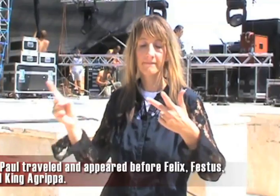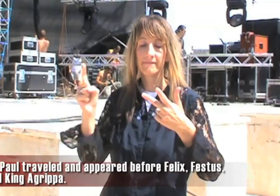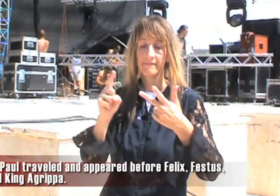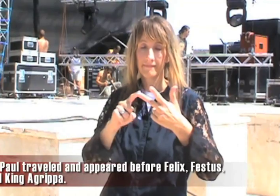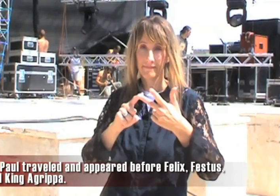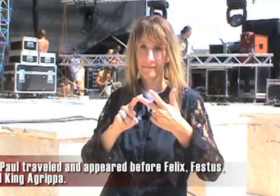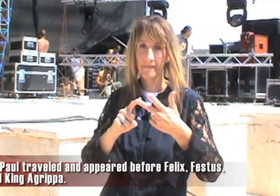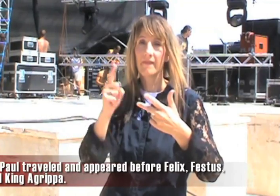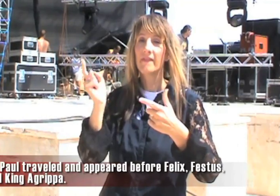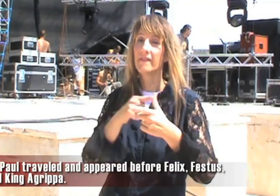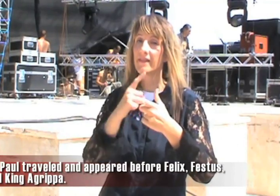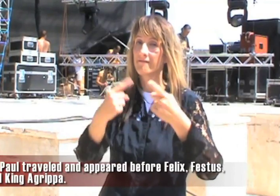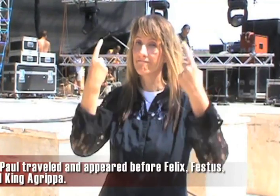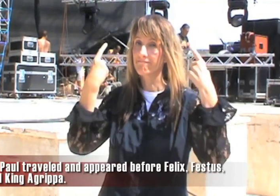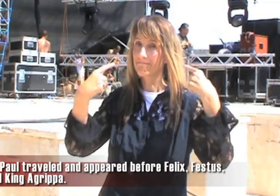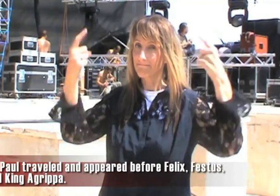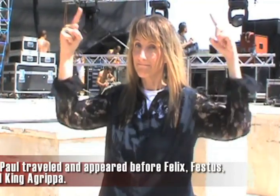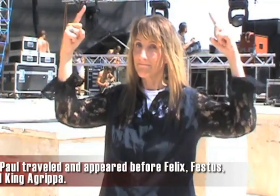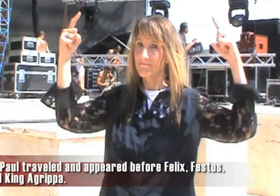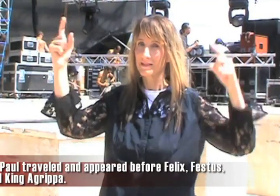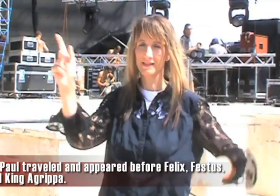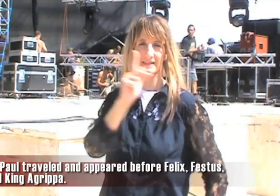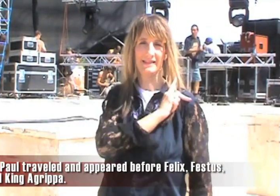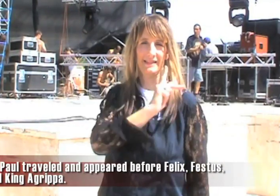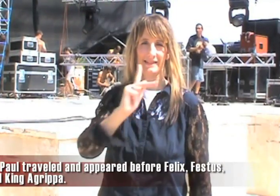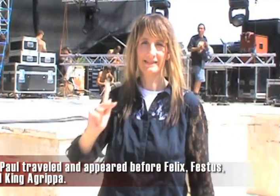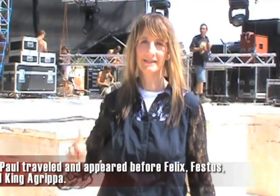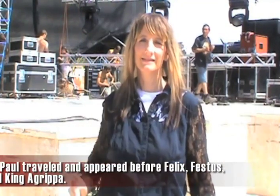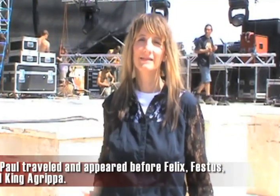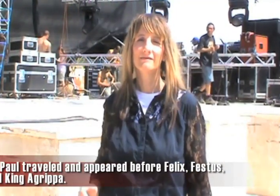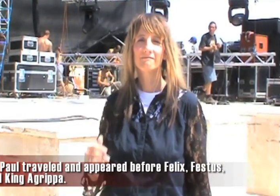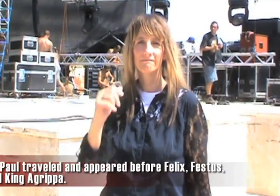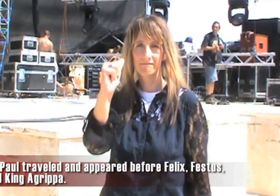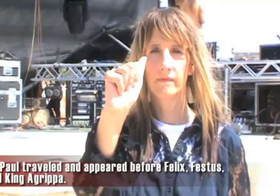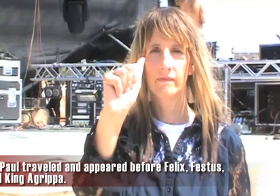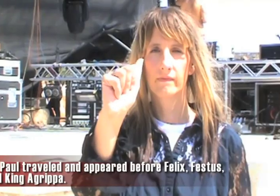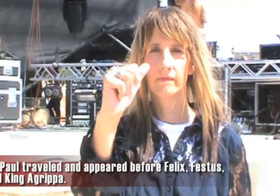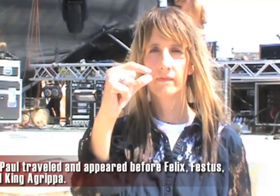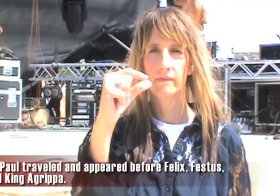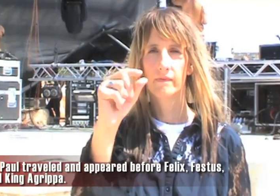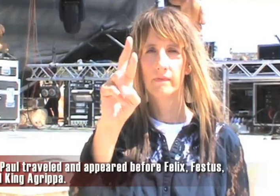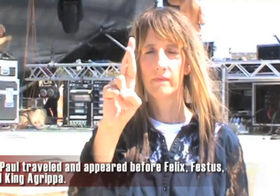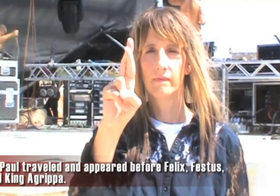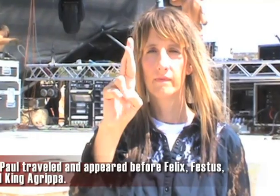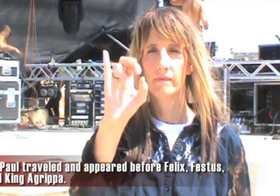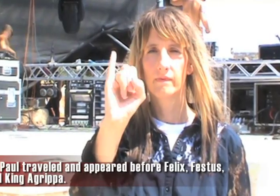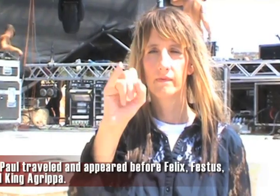and then finally before King Agrippa.